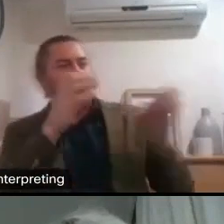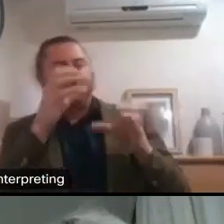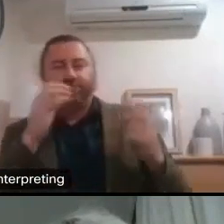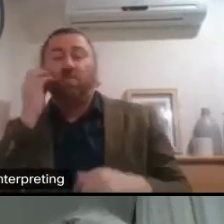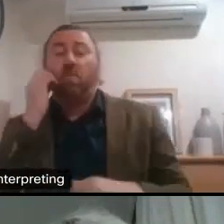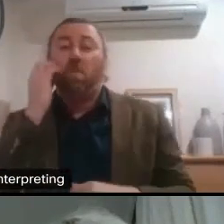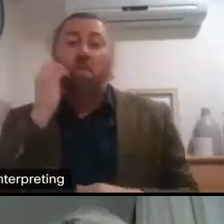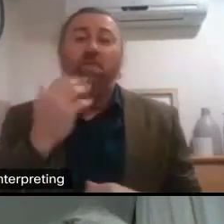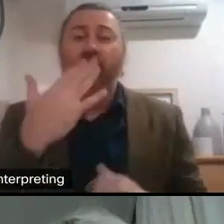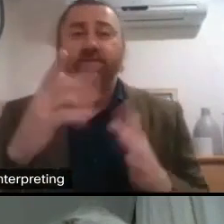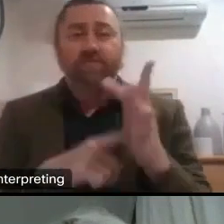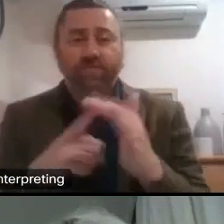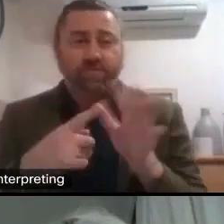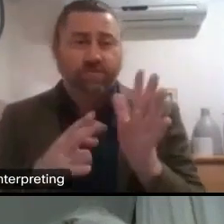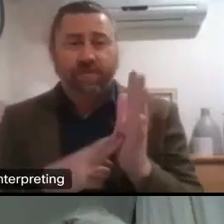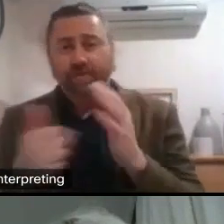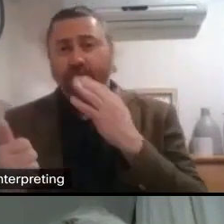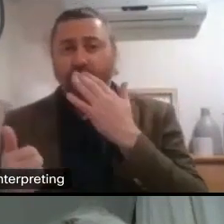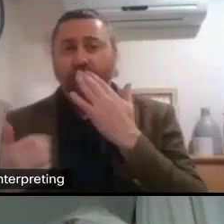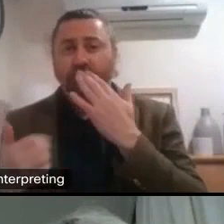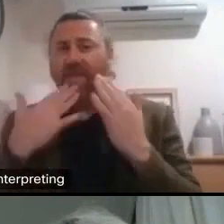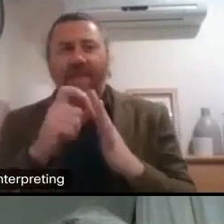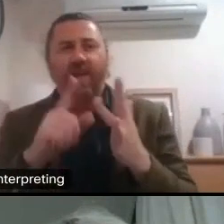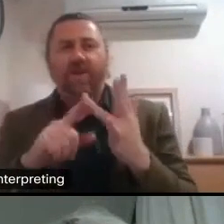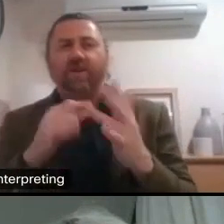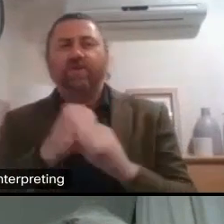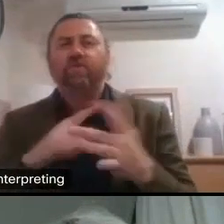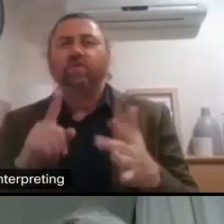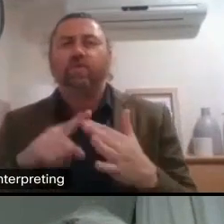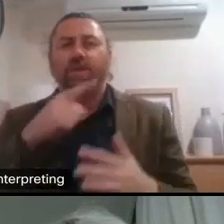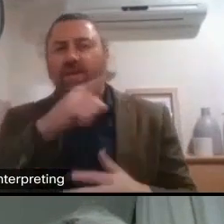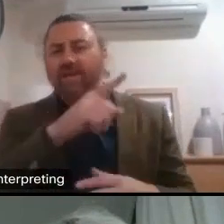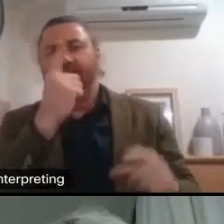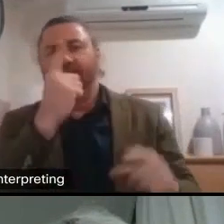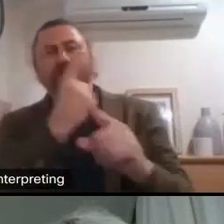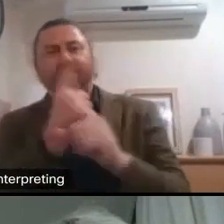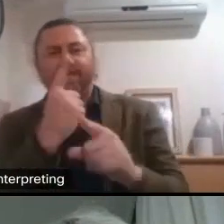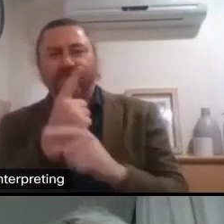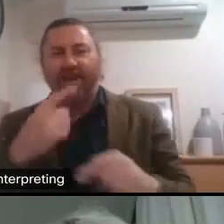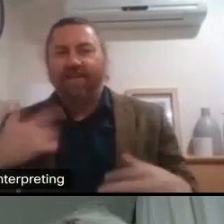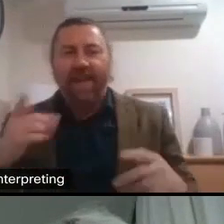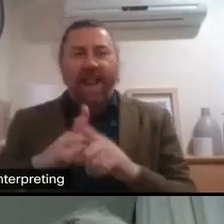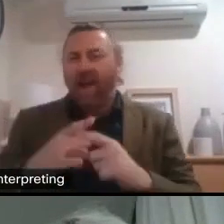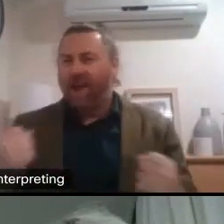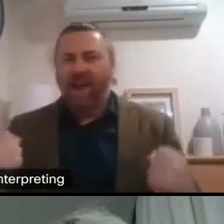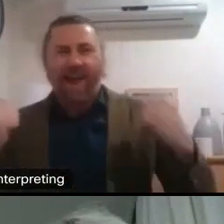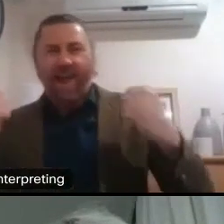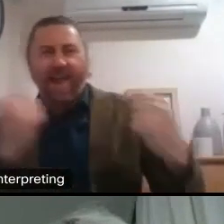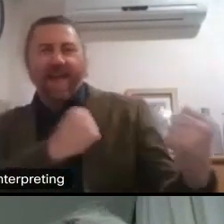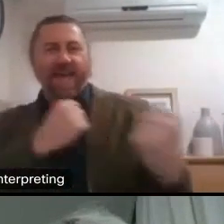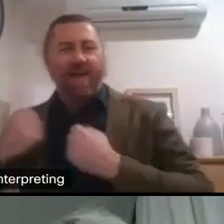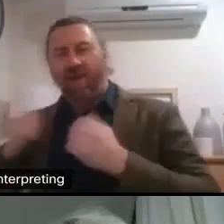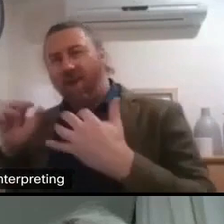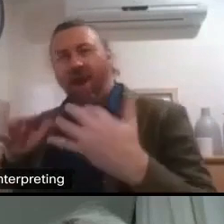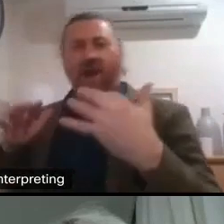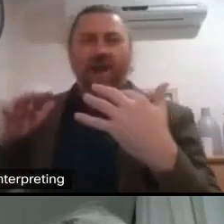um and can i just thank you you always you whenever you talk i feel like storming the barricades then i realize we're in government now